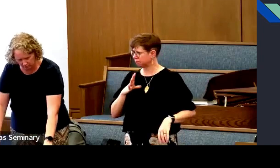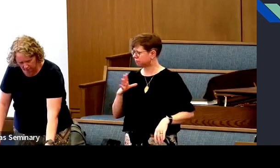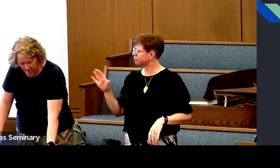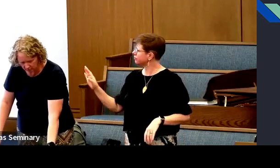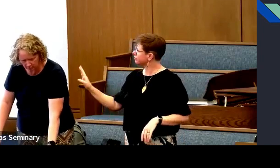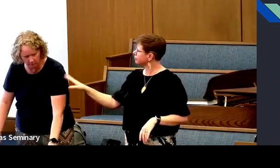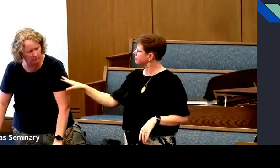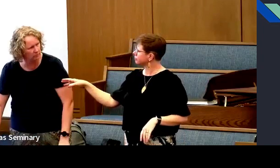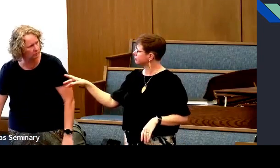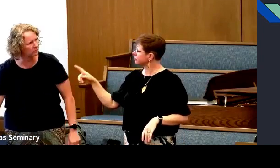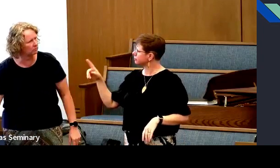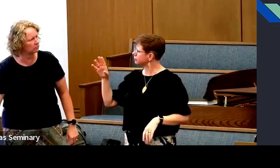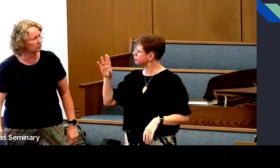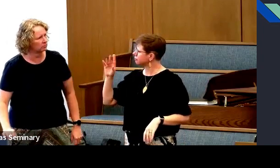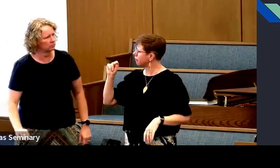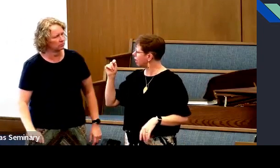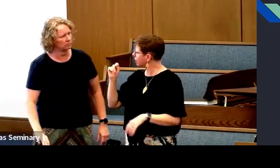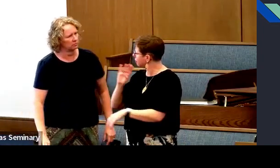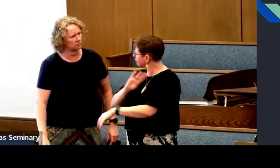things.